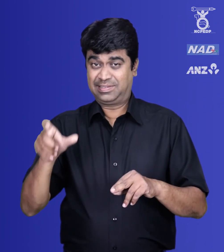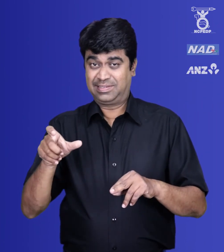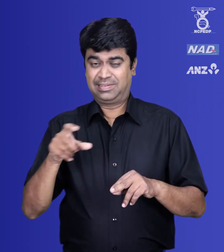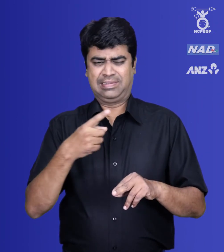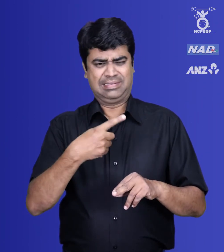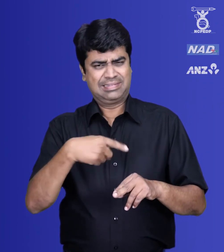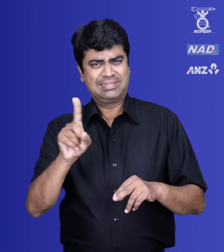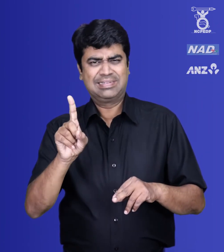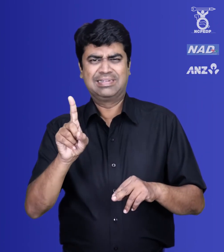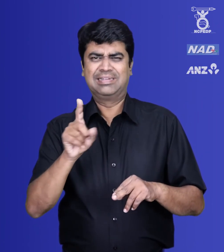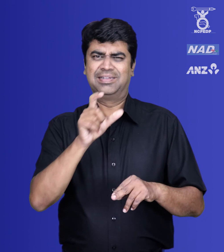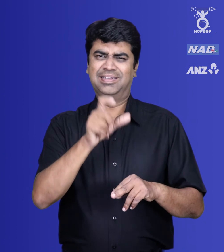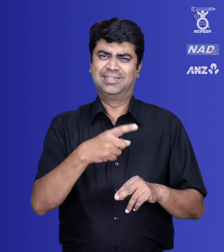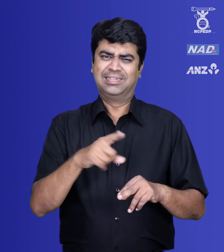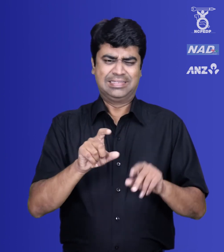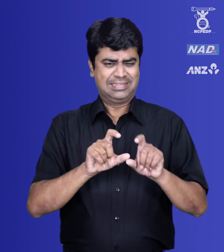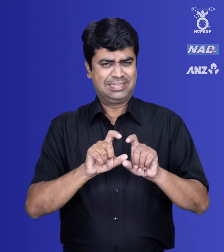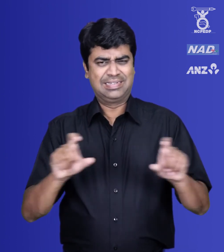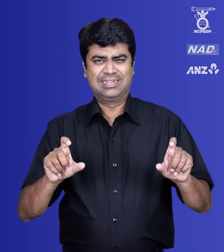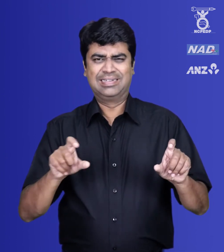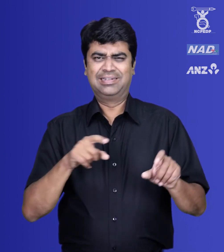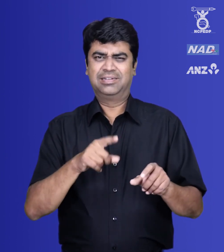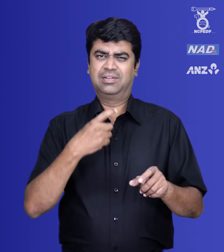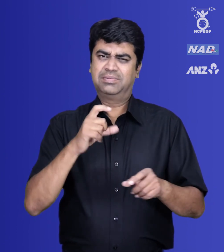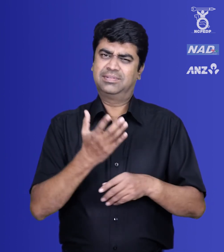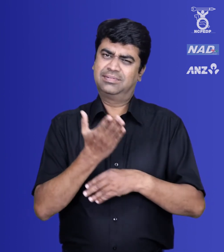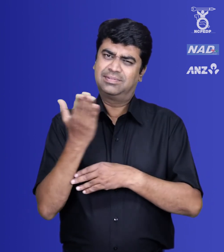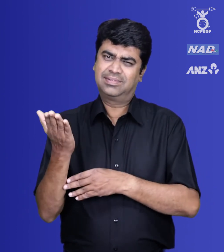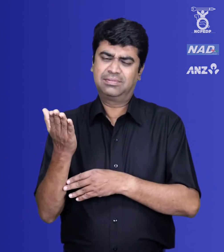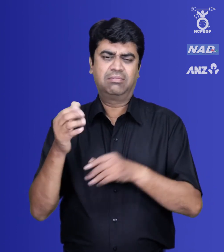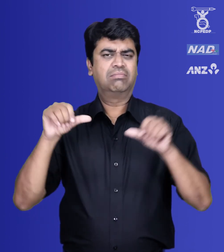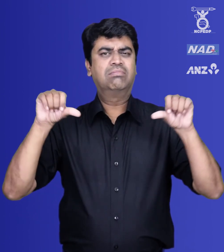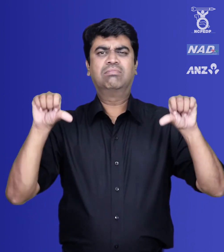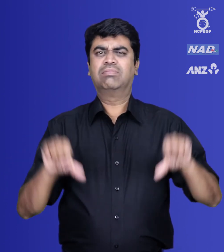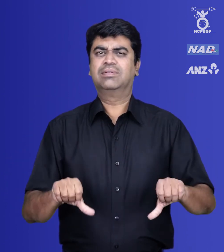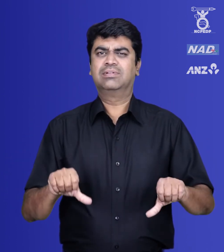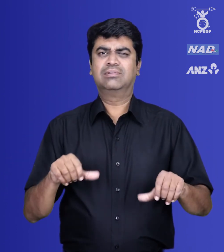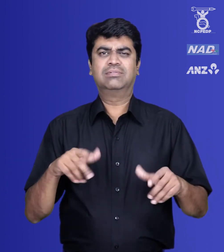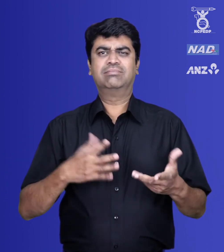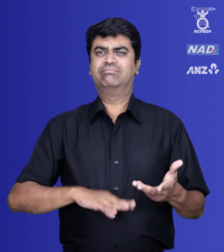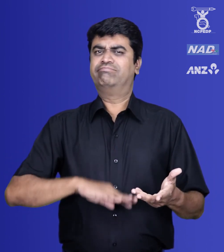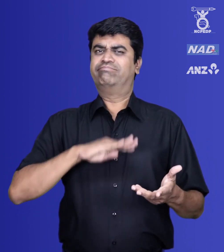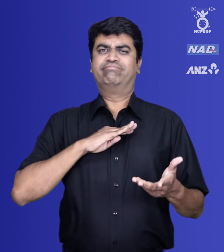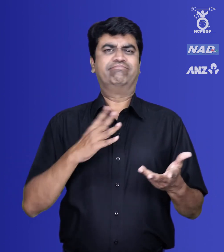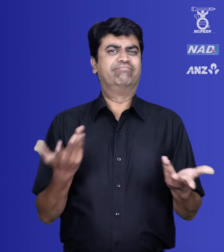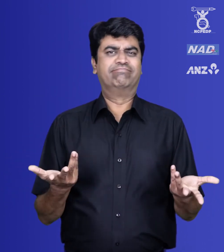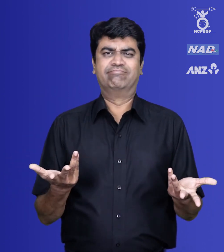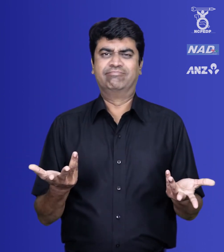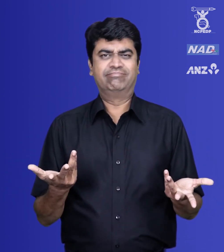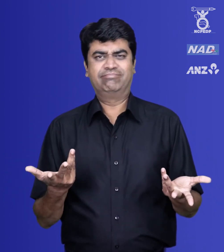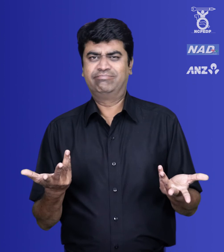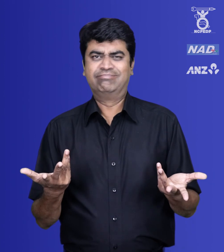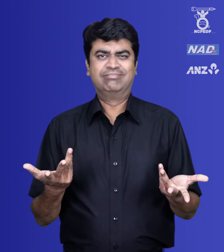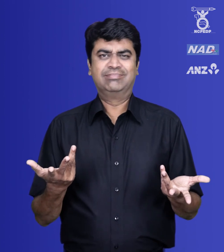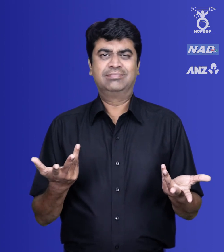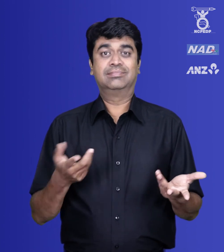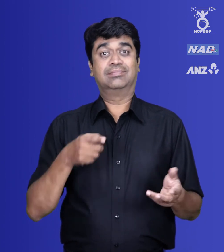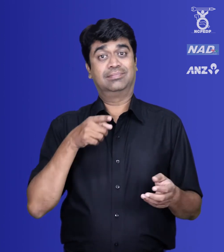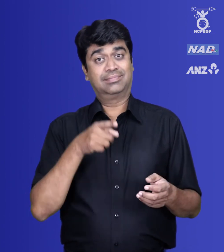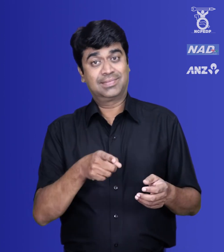aggrieved person is not satisfied with the action taken on his or her complaint he or she